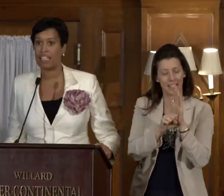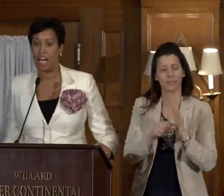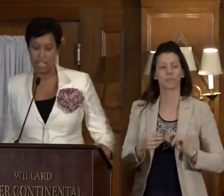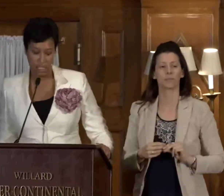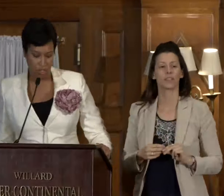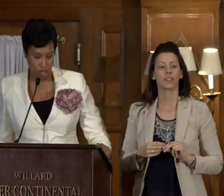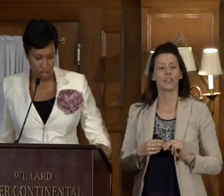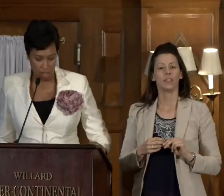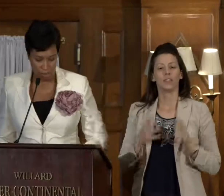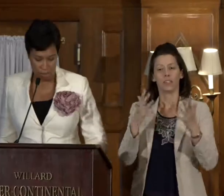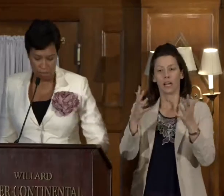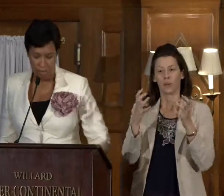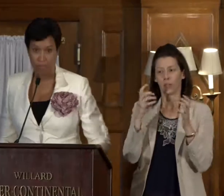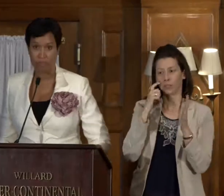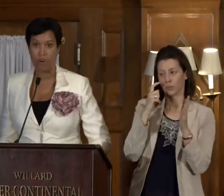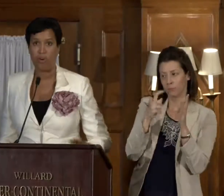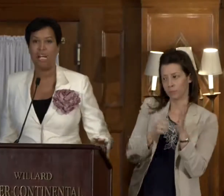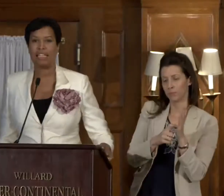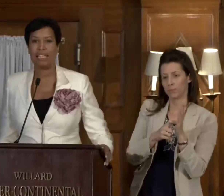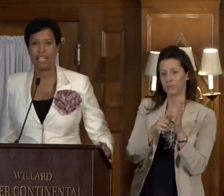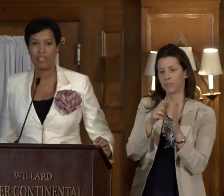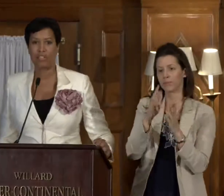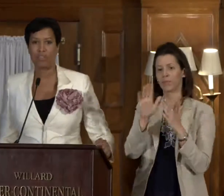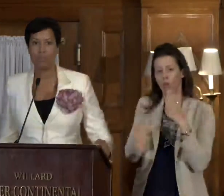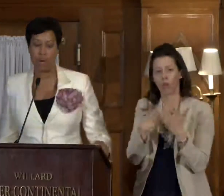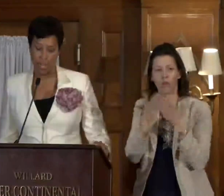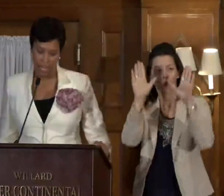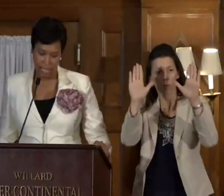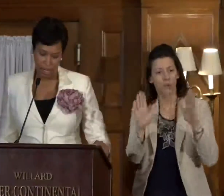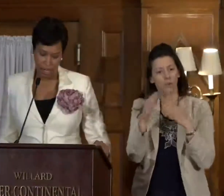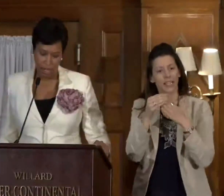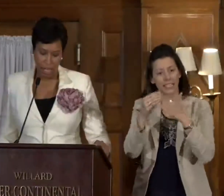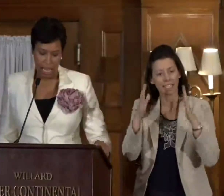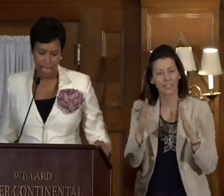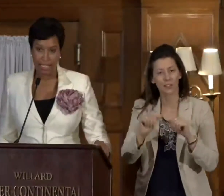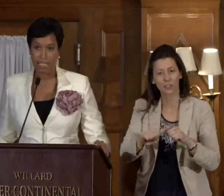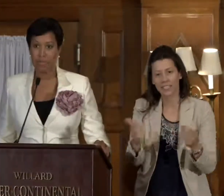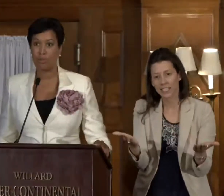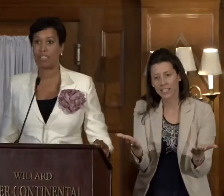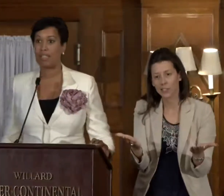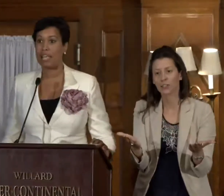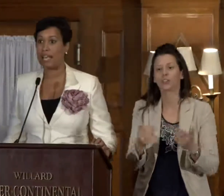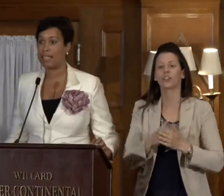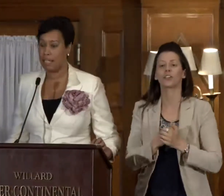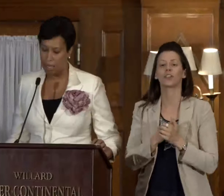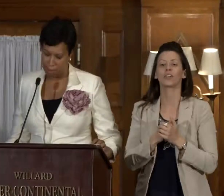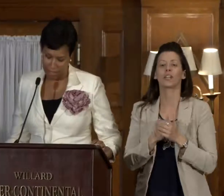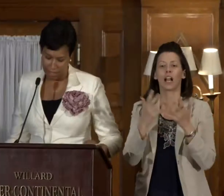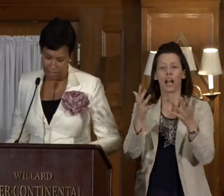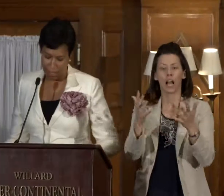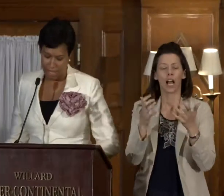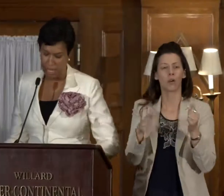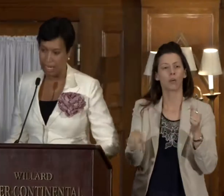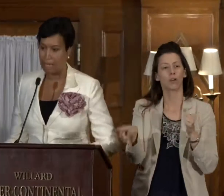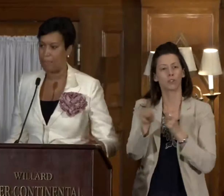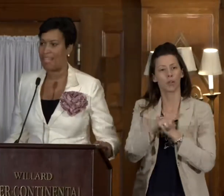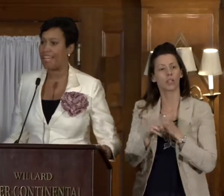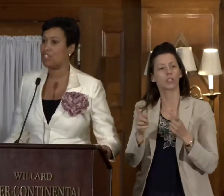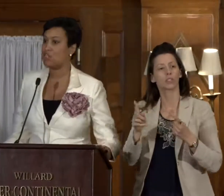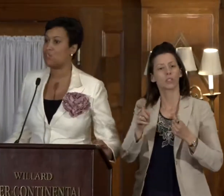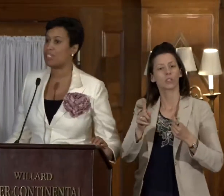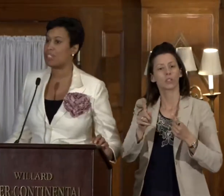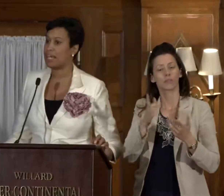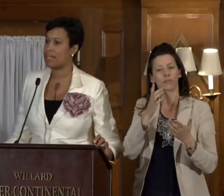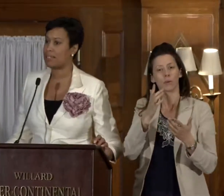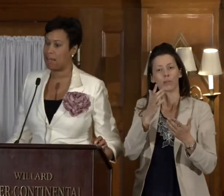me acknowledge all of the wonderful leaders who are here to stand up and speak up